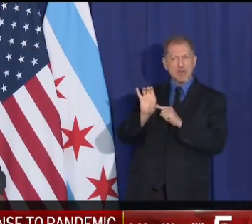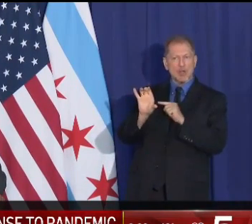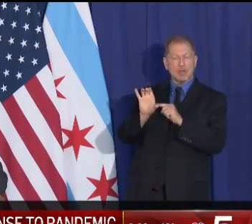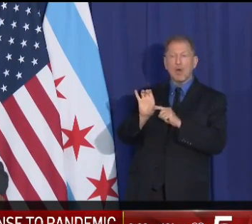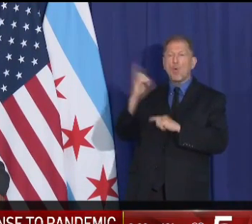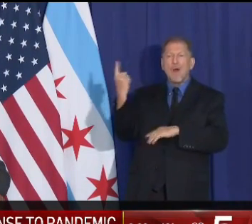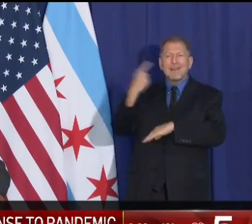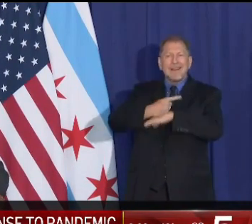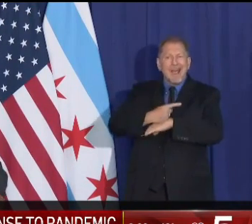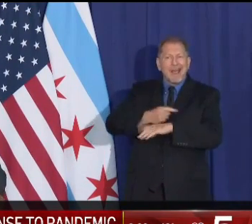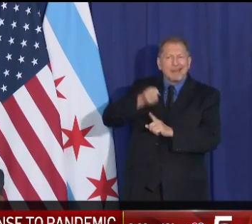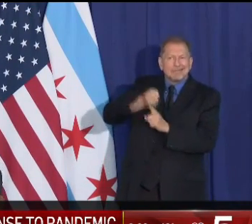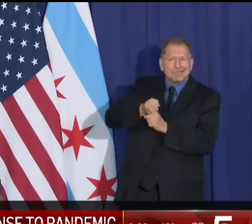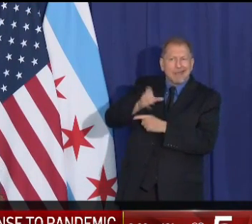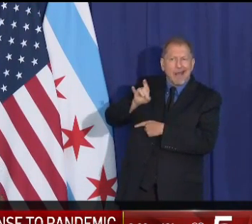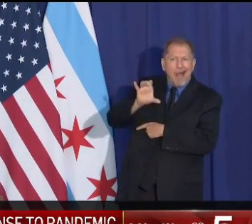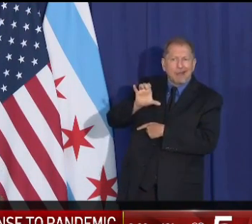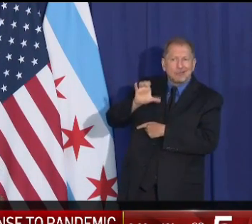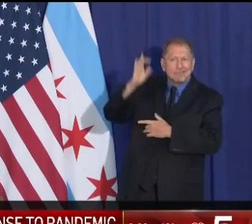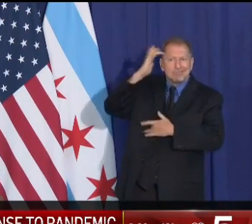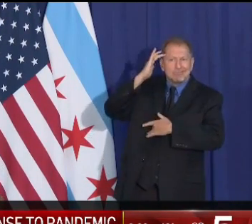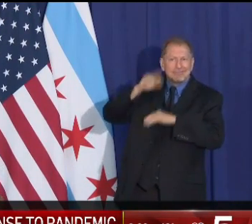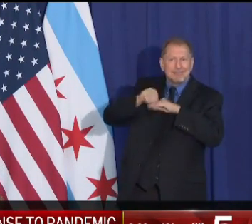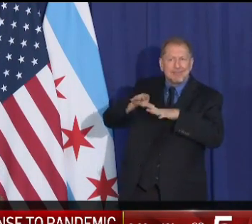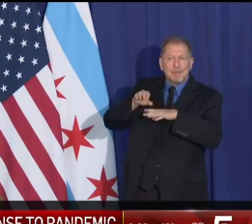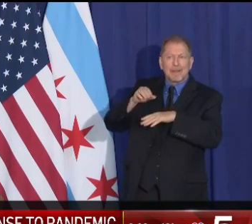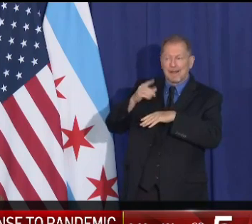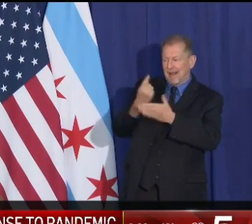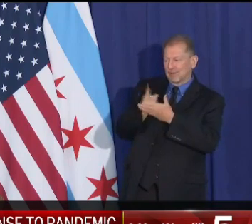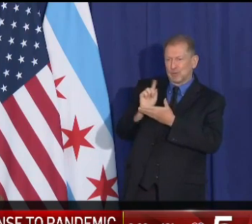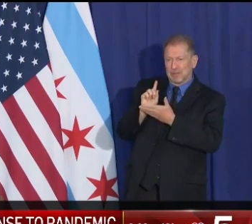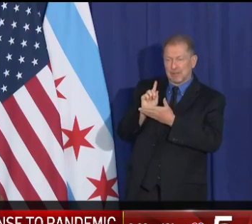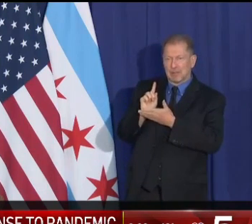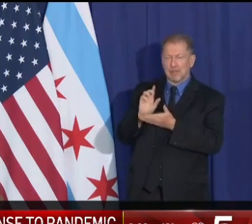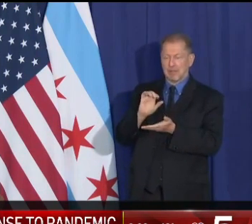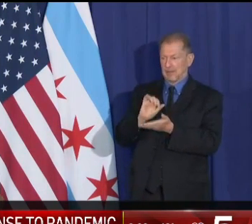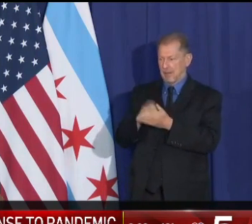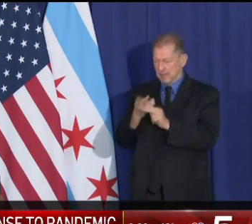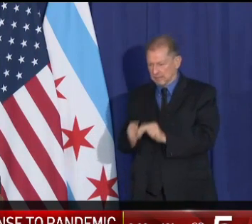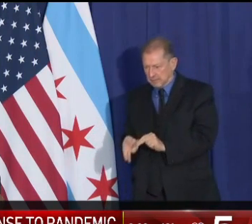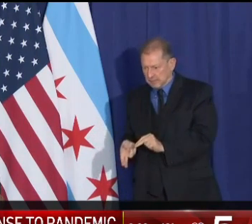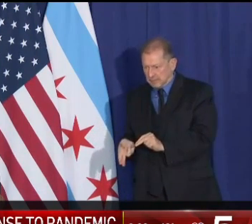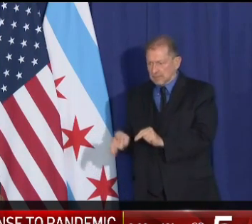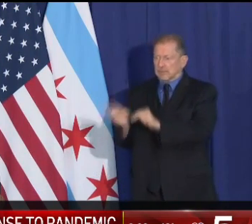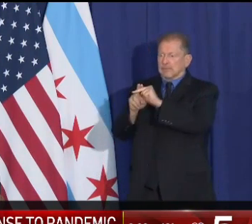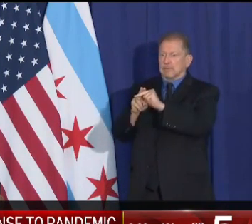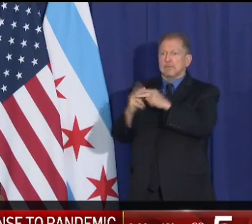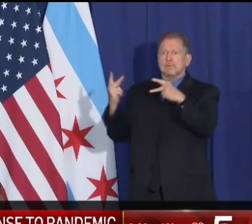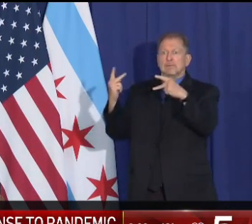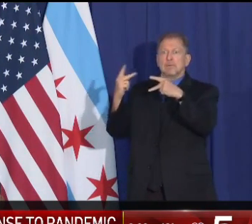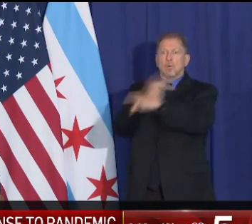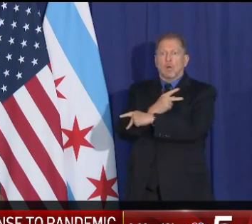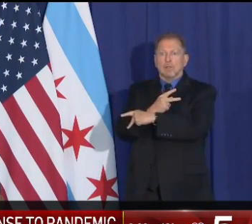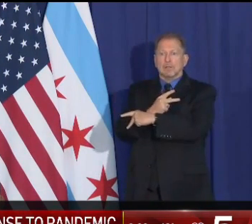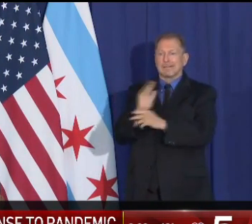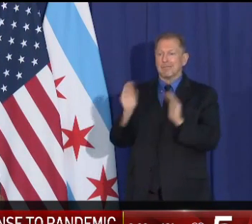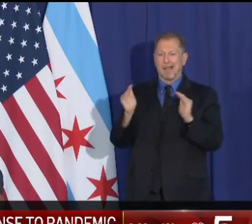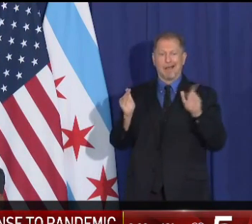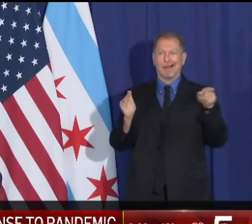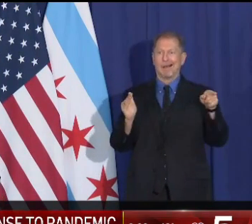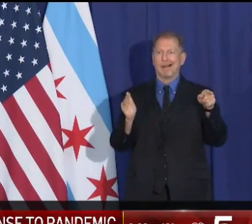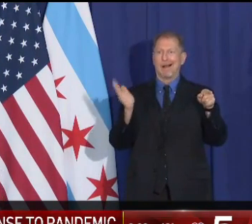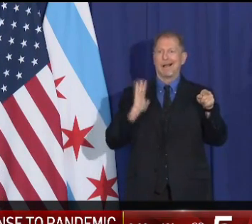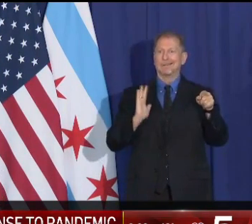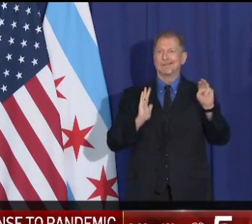last week, marking the largest one-day jump since May 21st. These